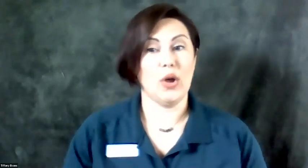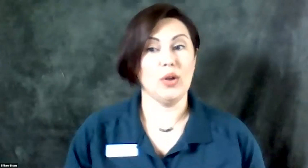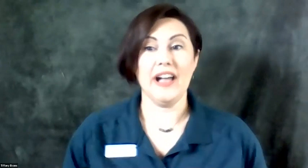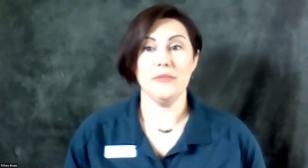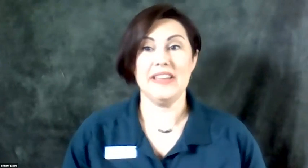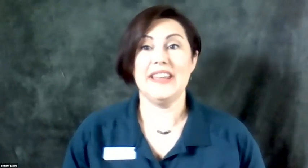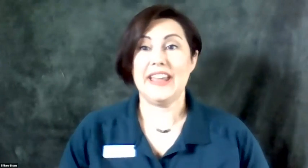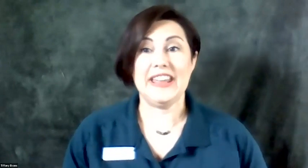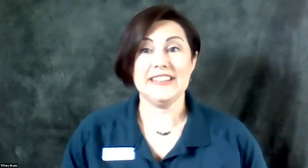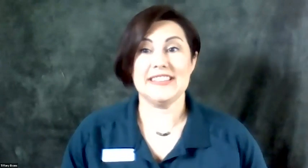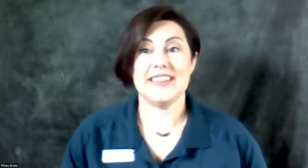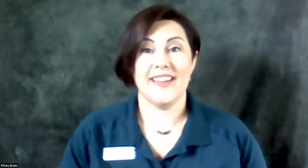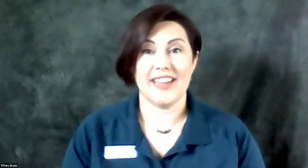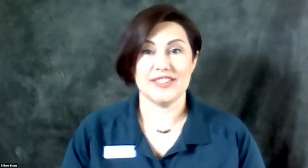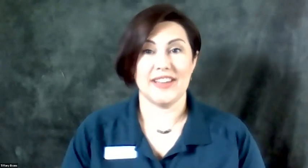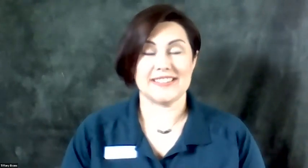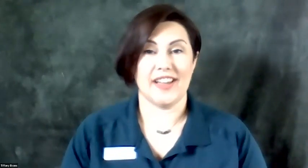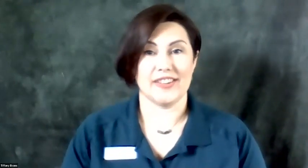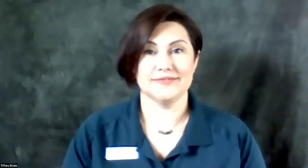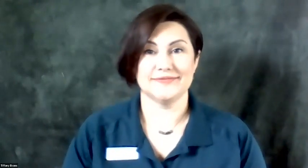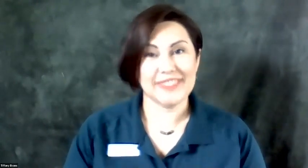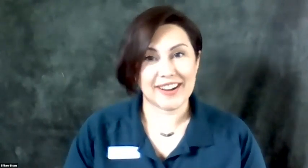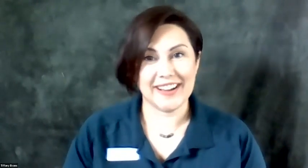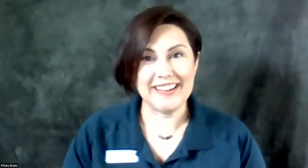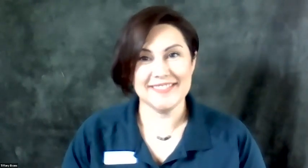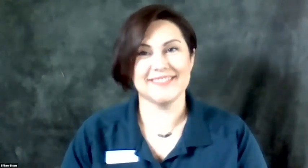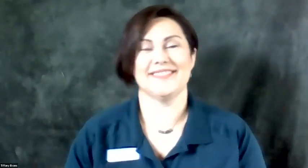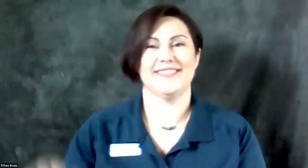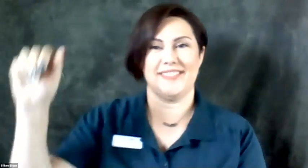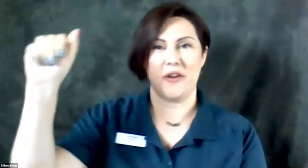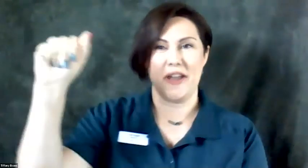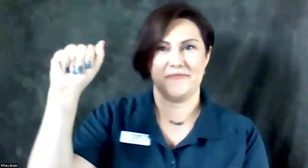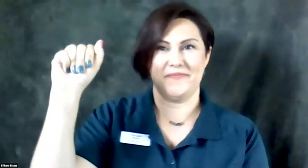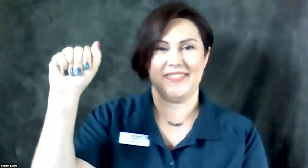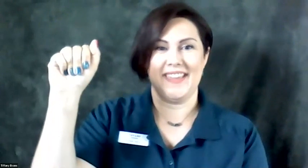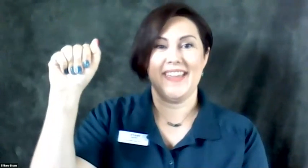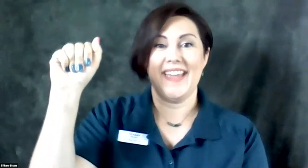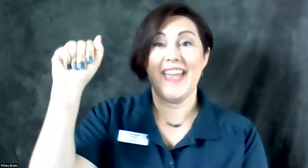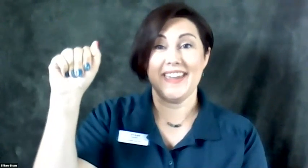whole alphabet A to Z and do that together. Are you ready? Okay. A